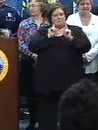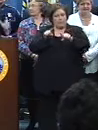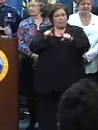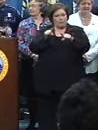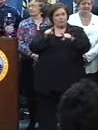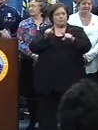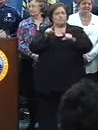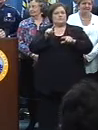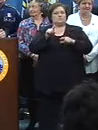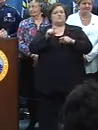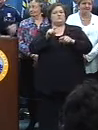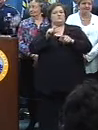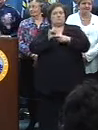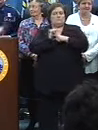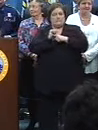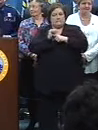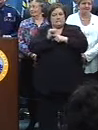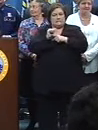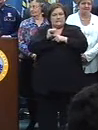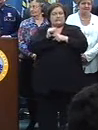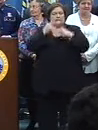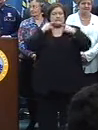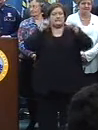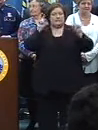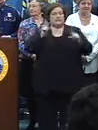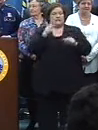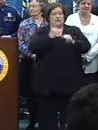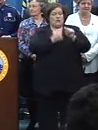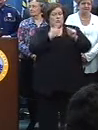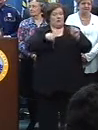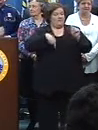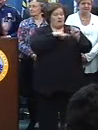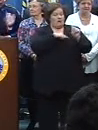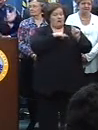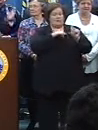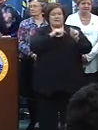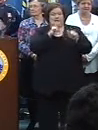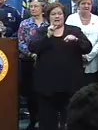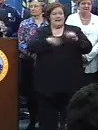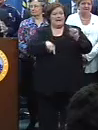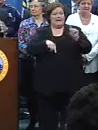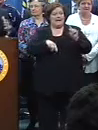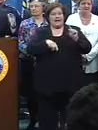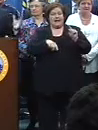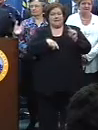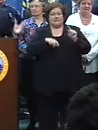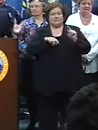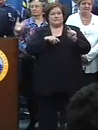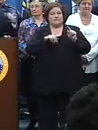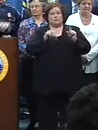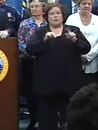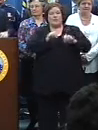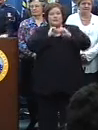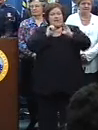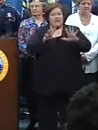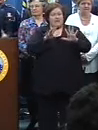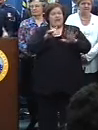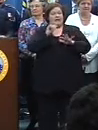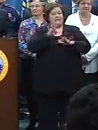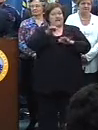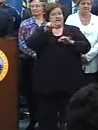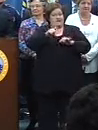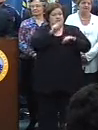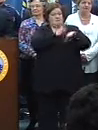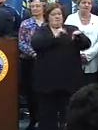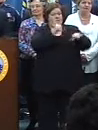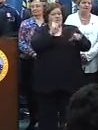We all cross-train. So every department is allowed to stay in their own silos. If they have extra folks, they're all called in to help.